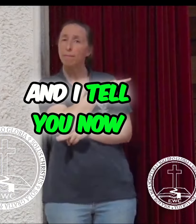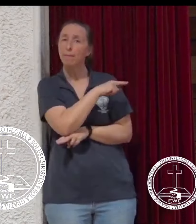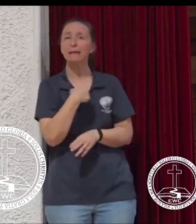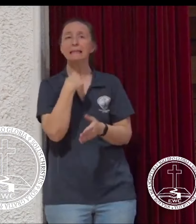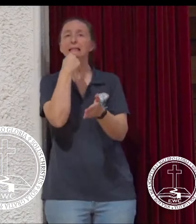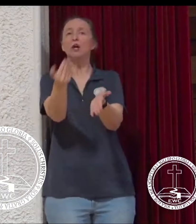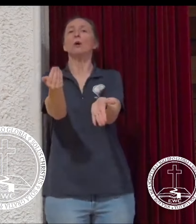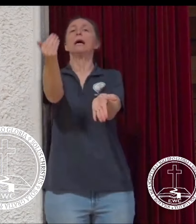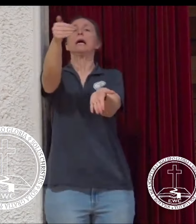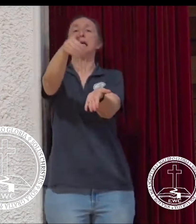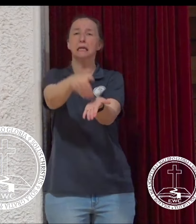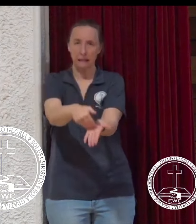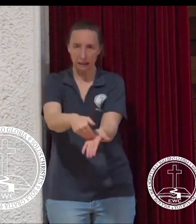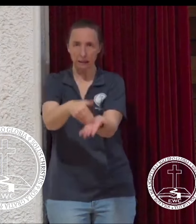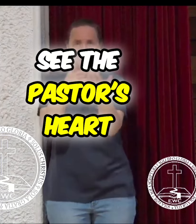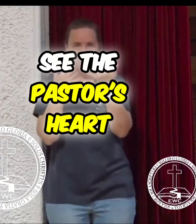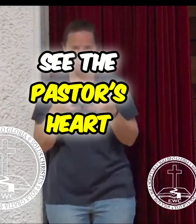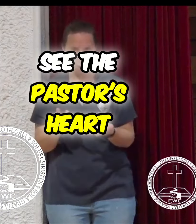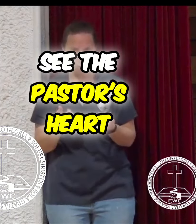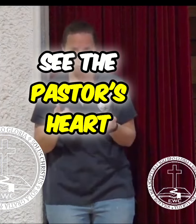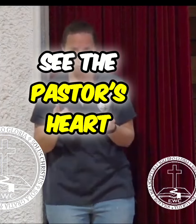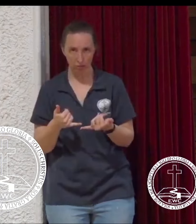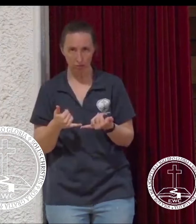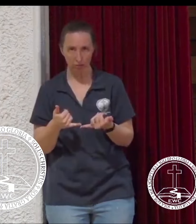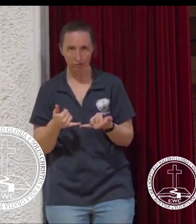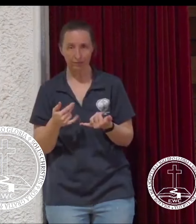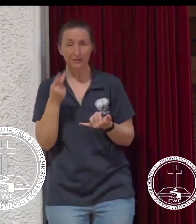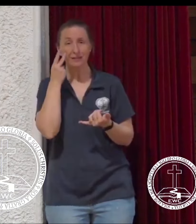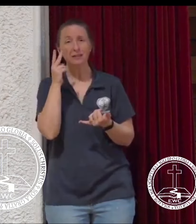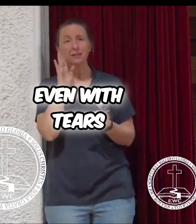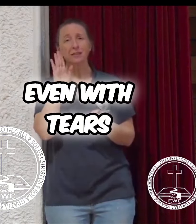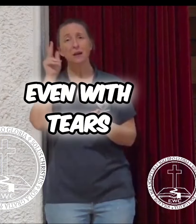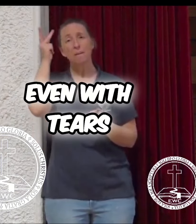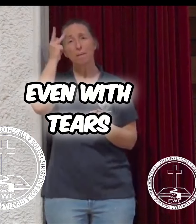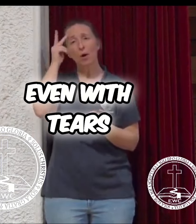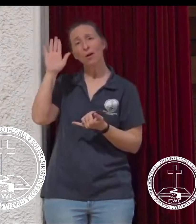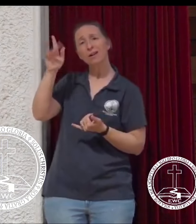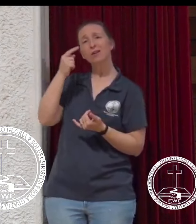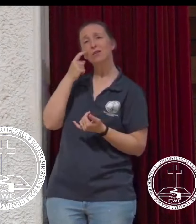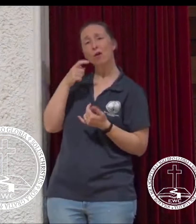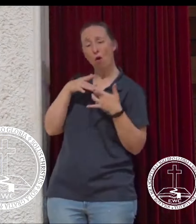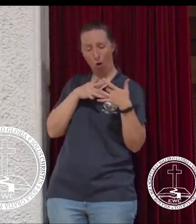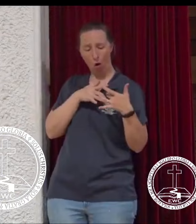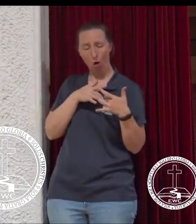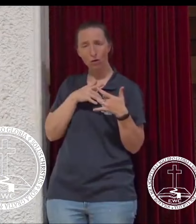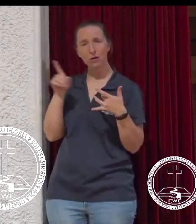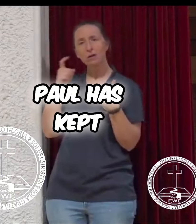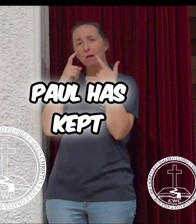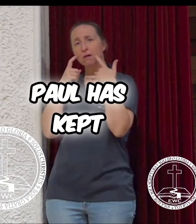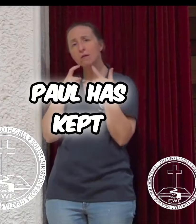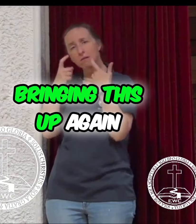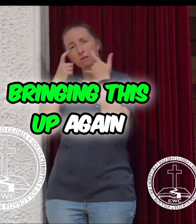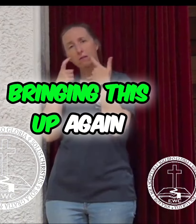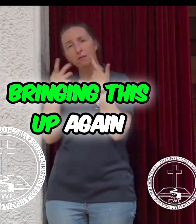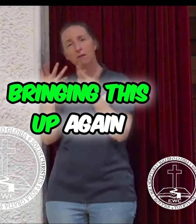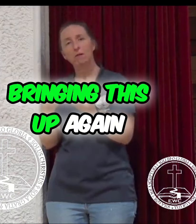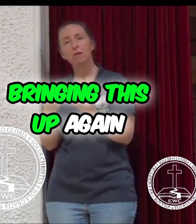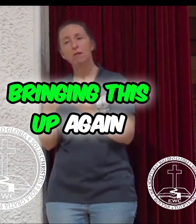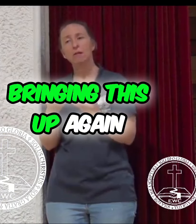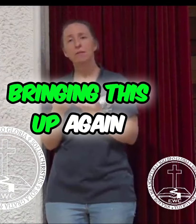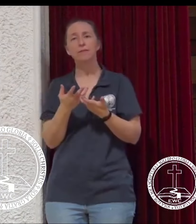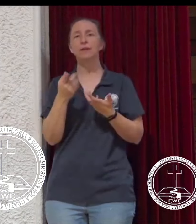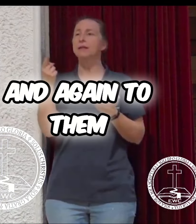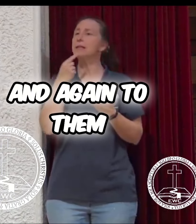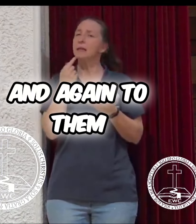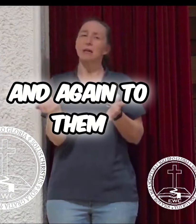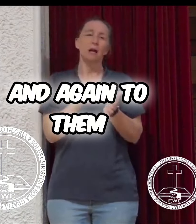now, see the pastor's heart even with tears. Paul has kept bringing this up